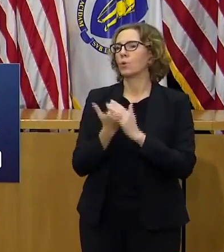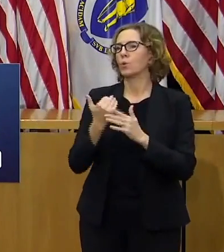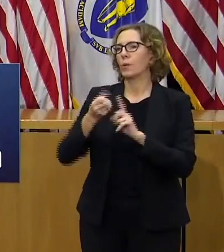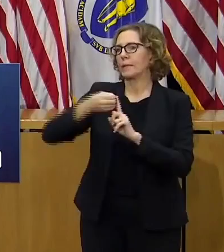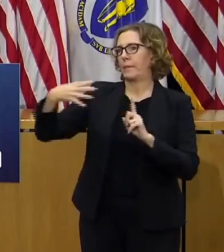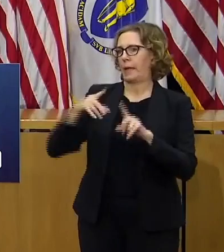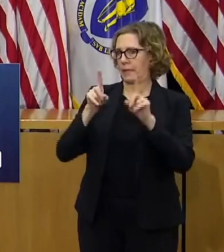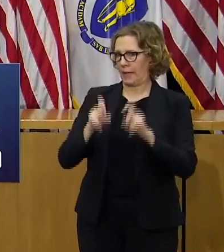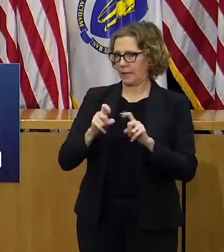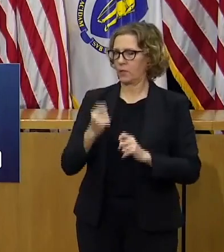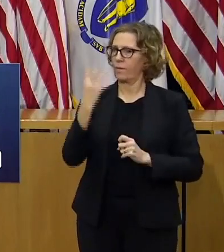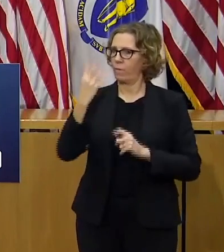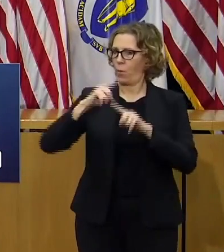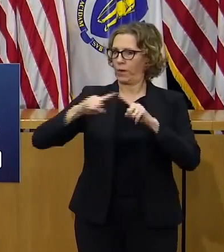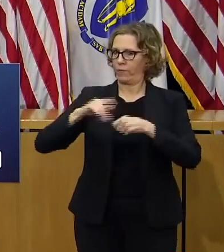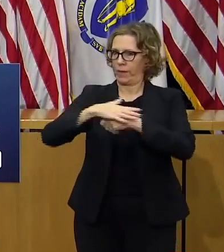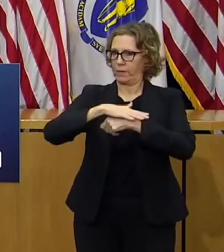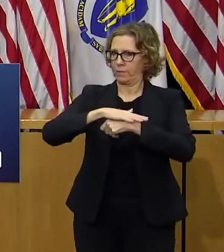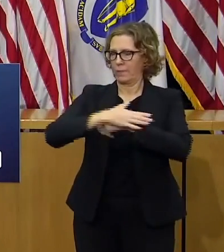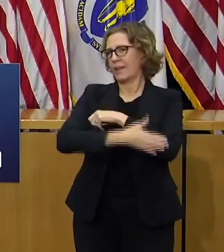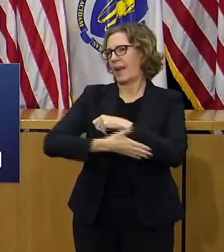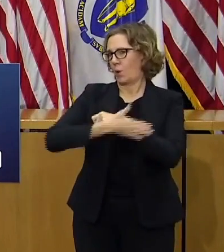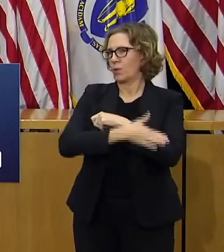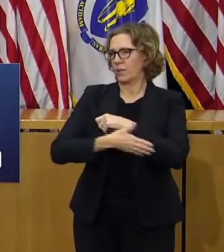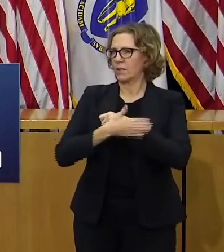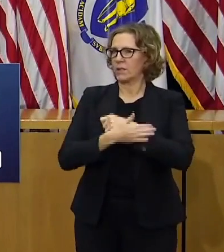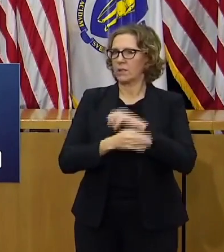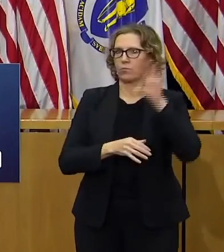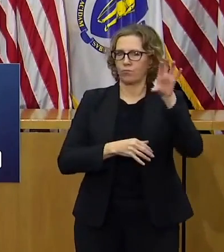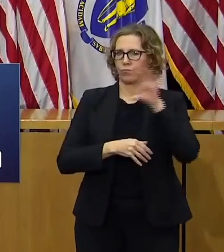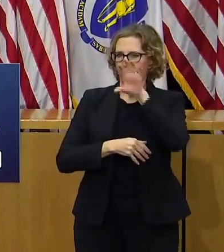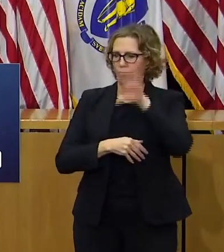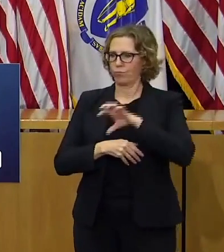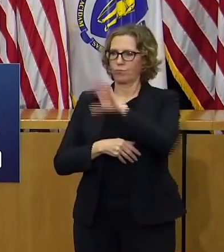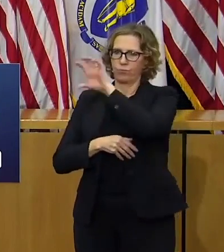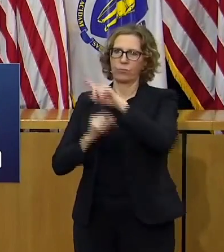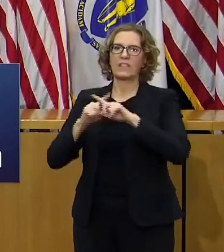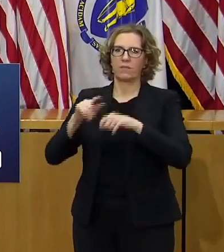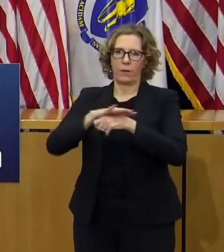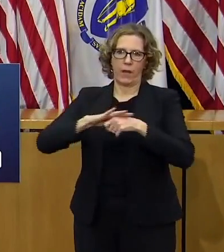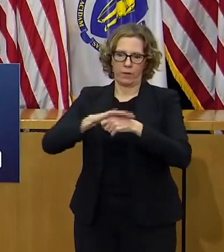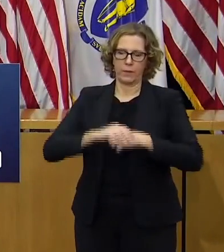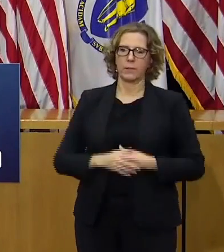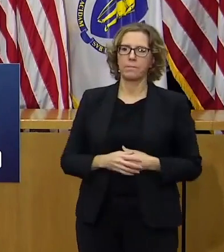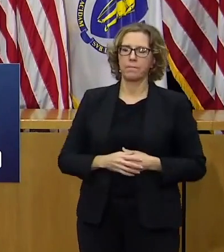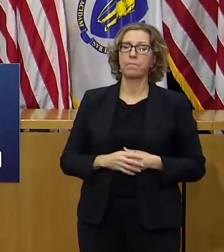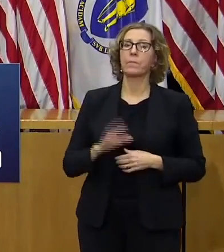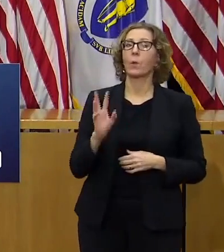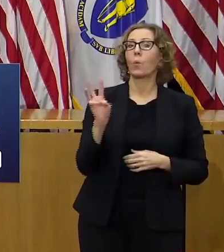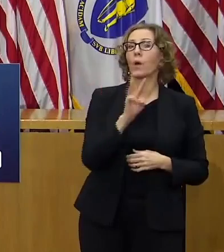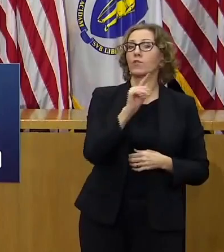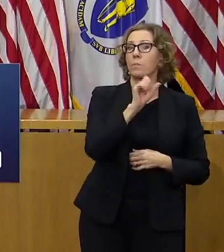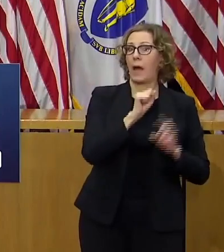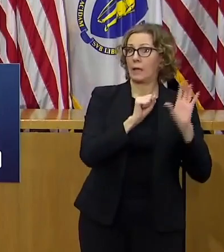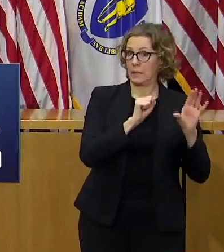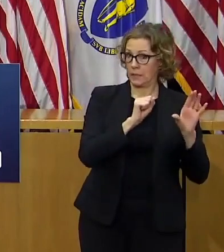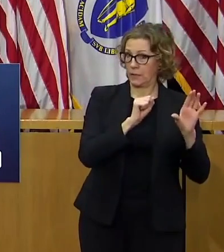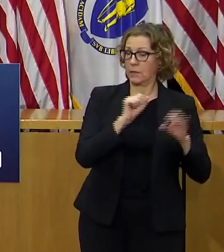and Hampshire in Western Mass free testing sites will be coming to Amherst Great Barrington